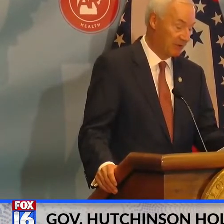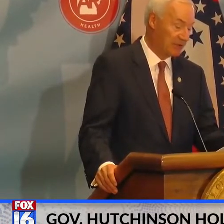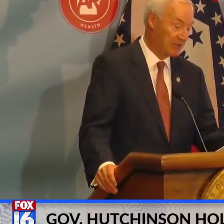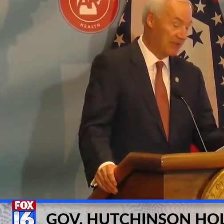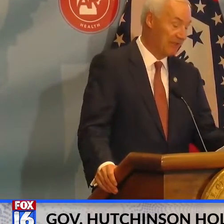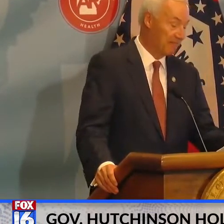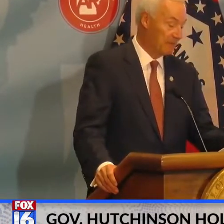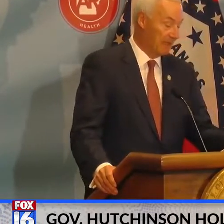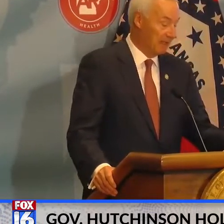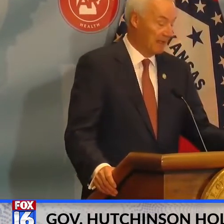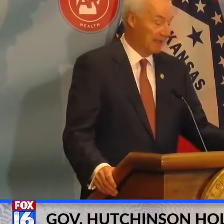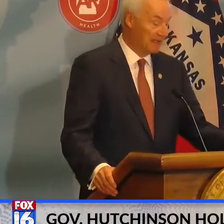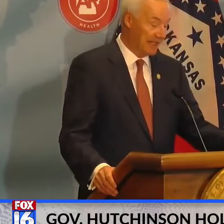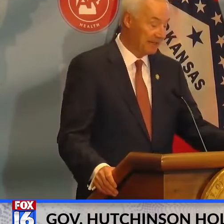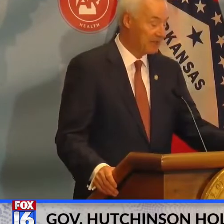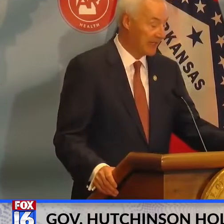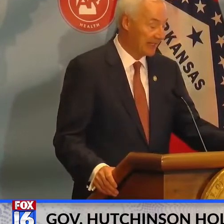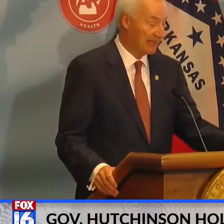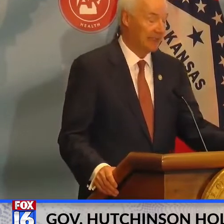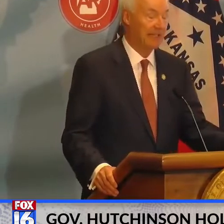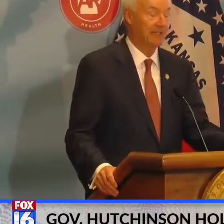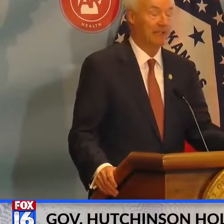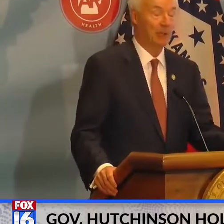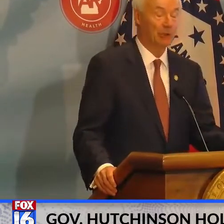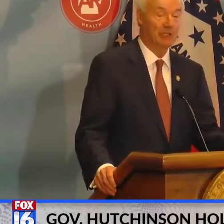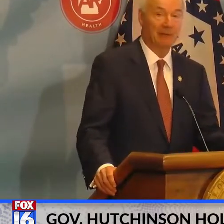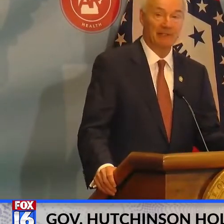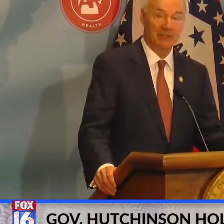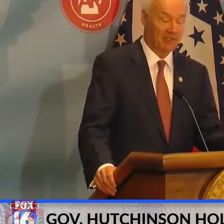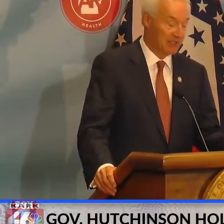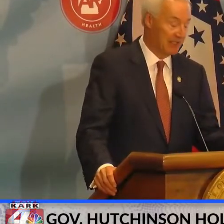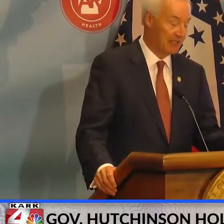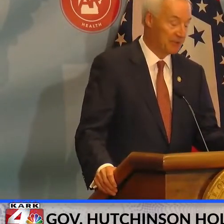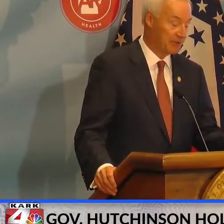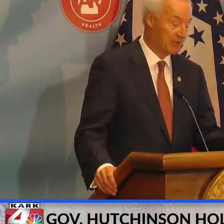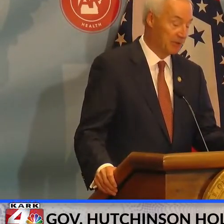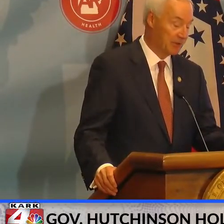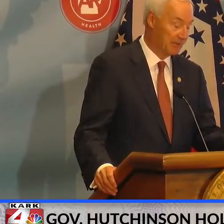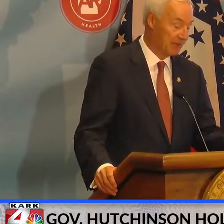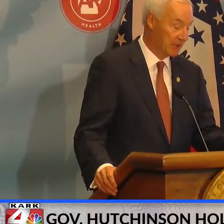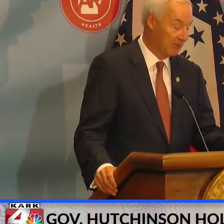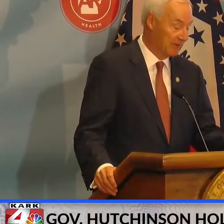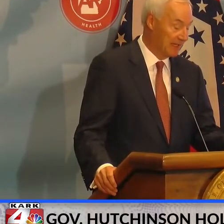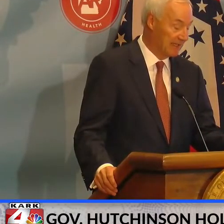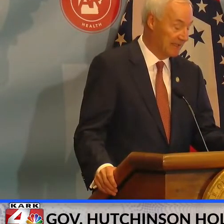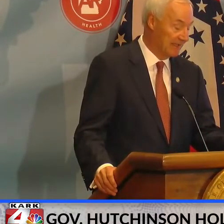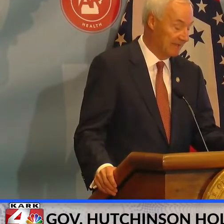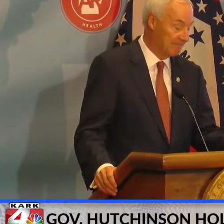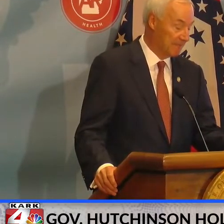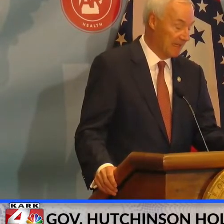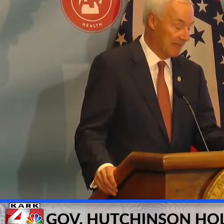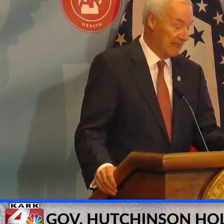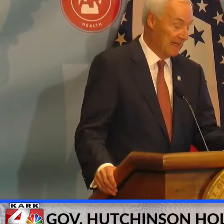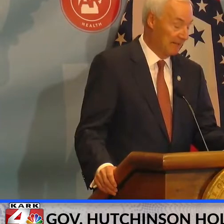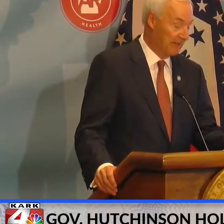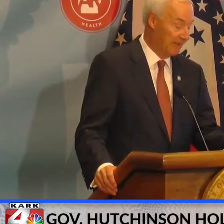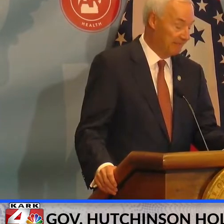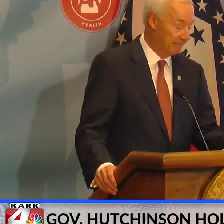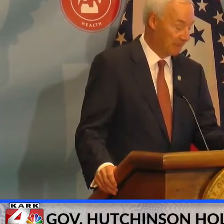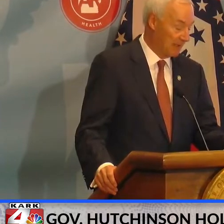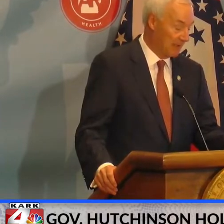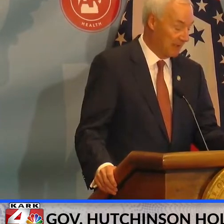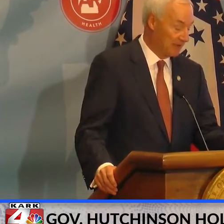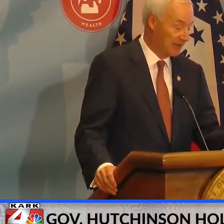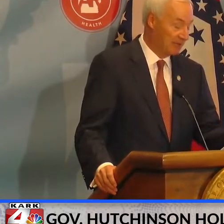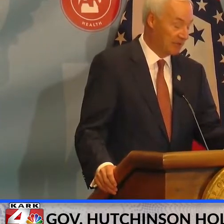up, as you can see. Deaths sadly has increased by 16 as a result of COVID-19. And then